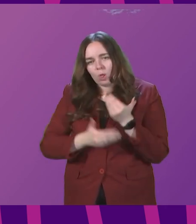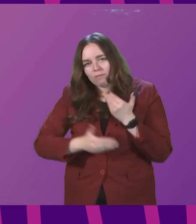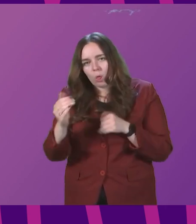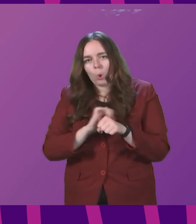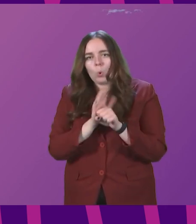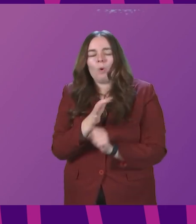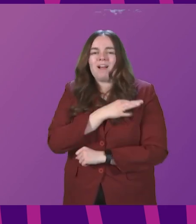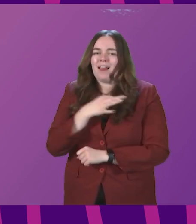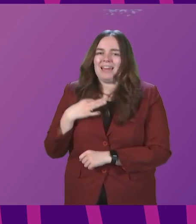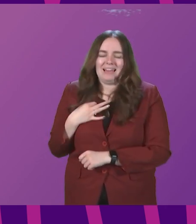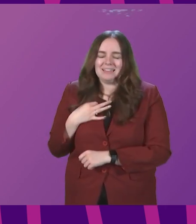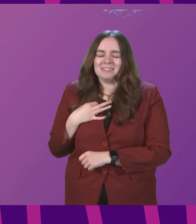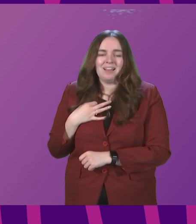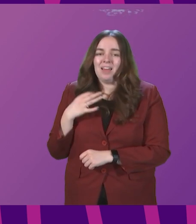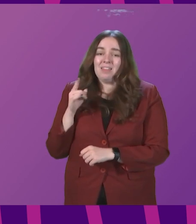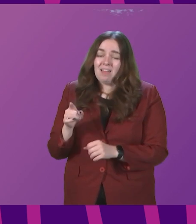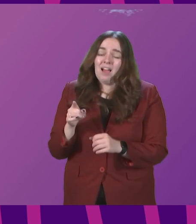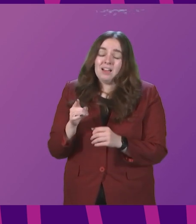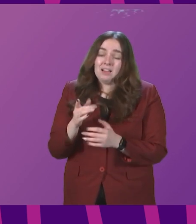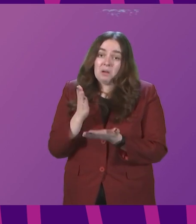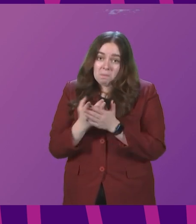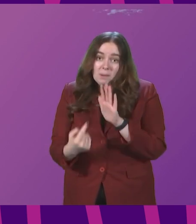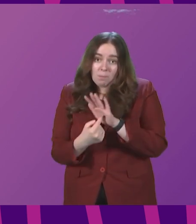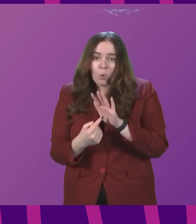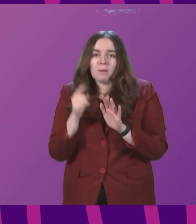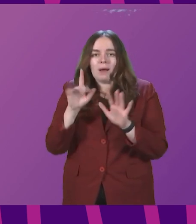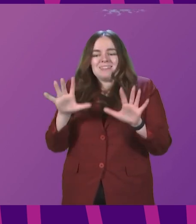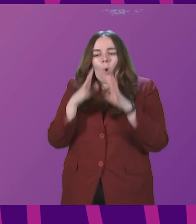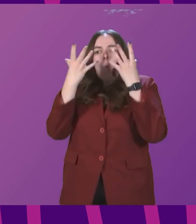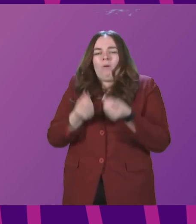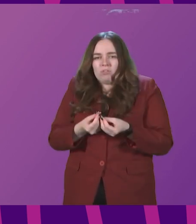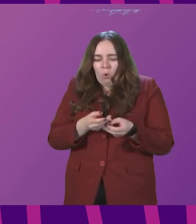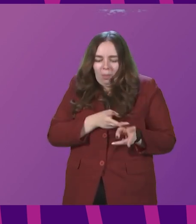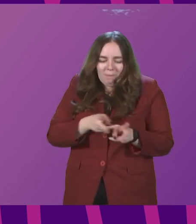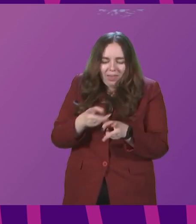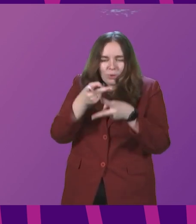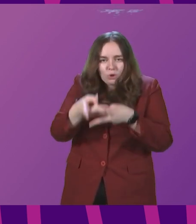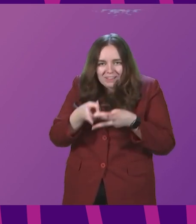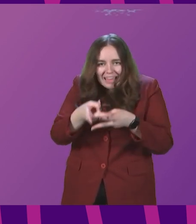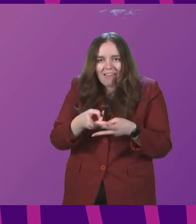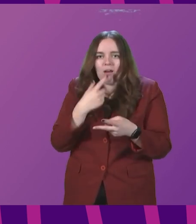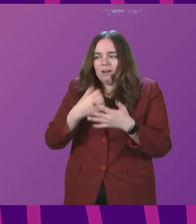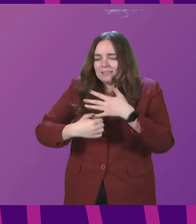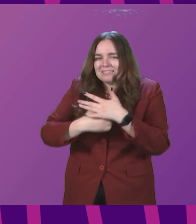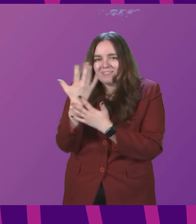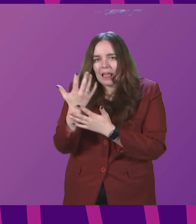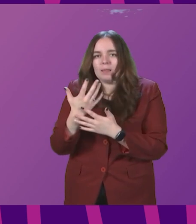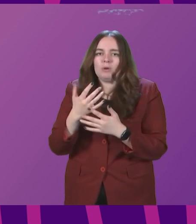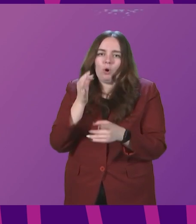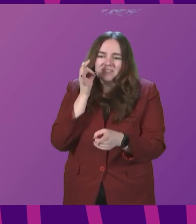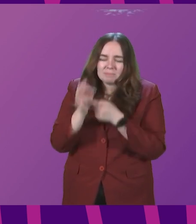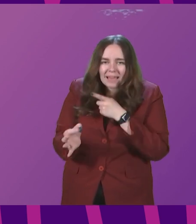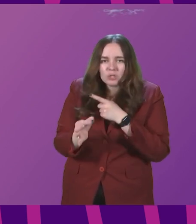clinics. That has a role to play, but it is the overall pathways of care, it is the development of